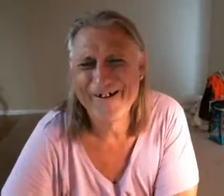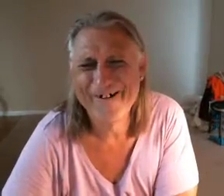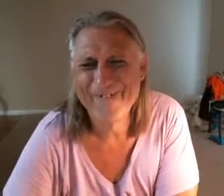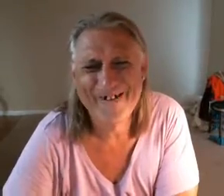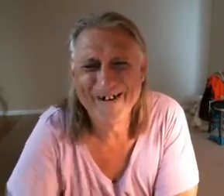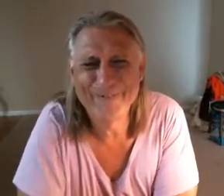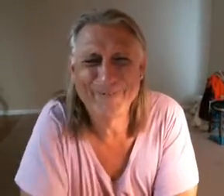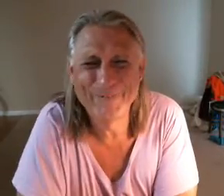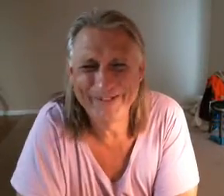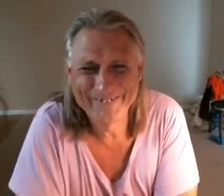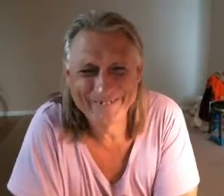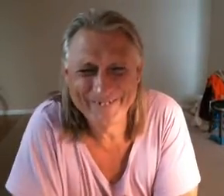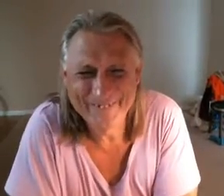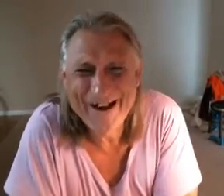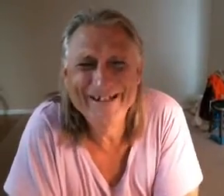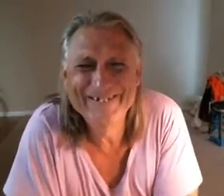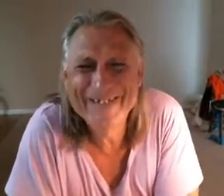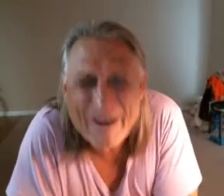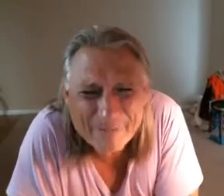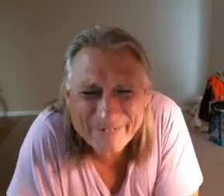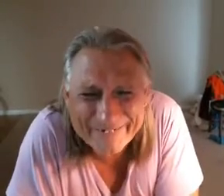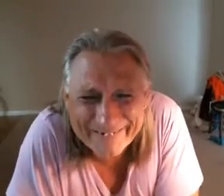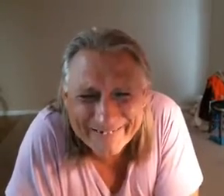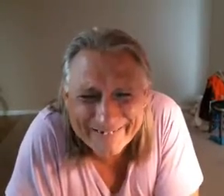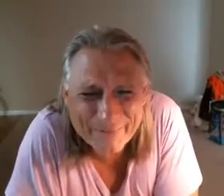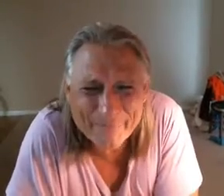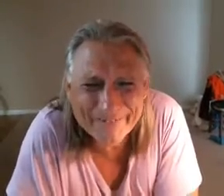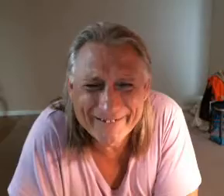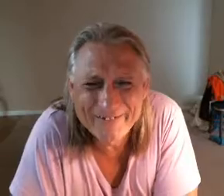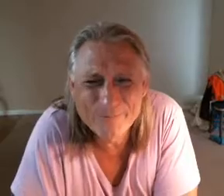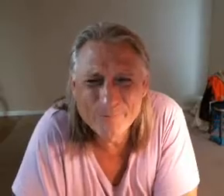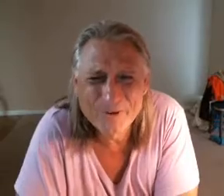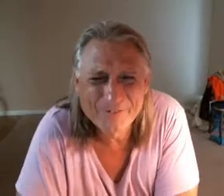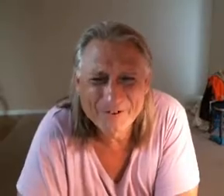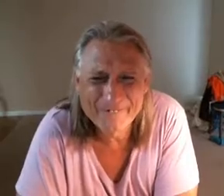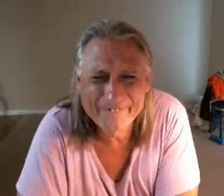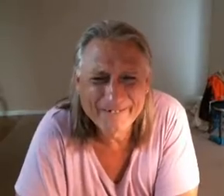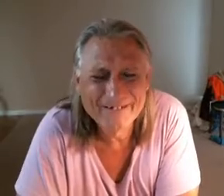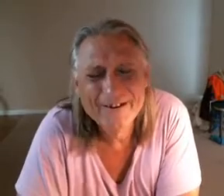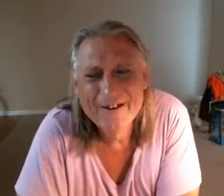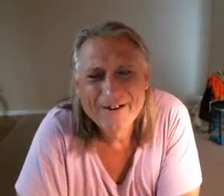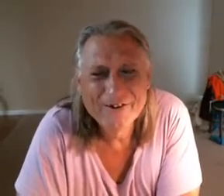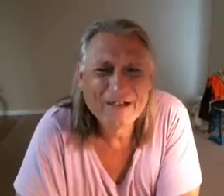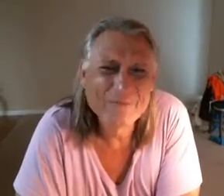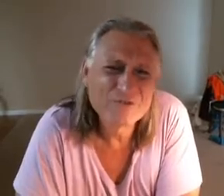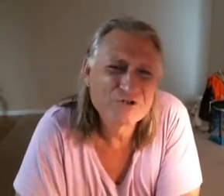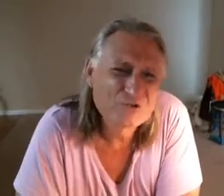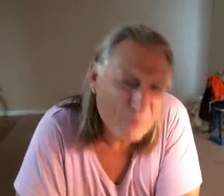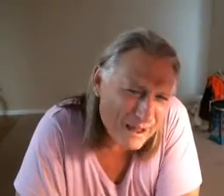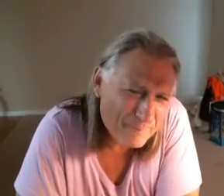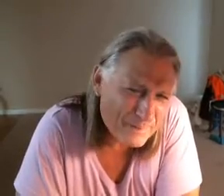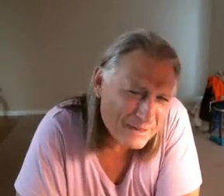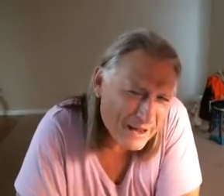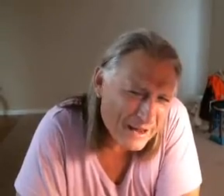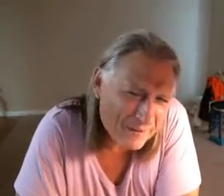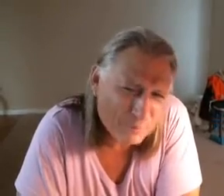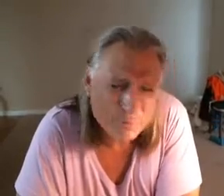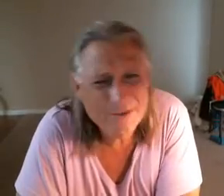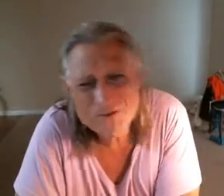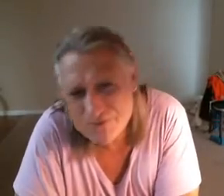I don't think so I ain't never going to take that medication voluntarily again you're going to have to strap me down put me in a